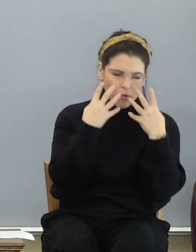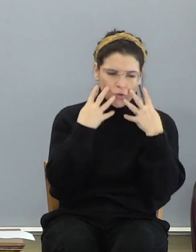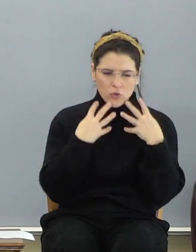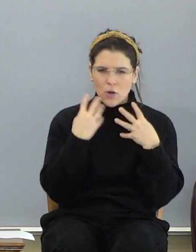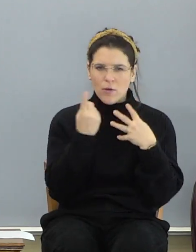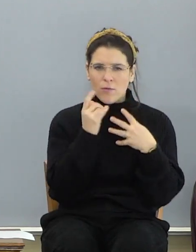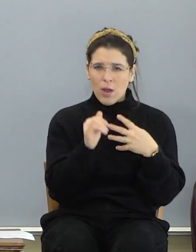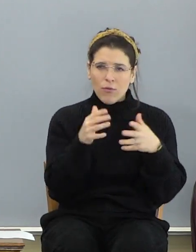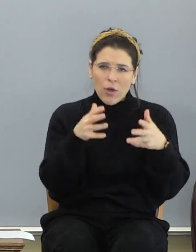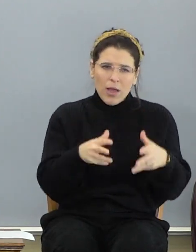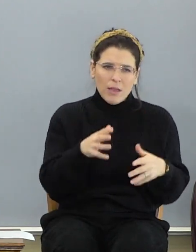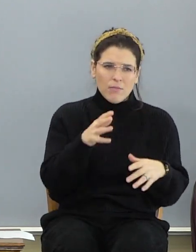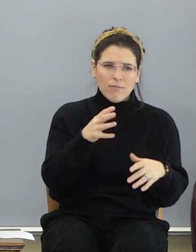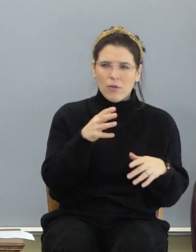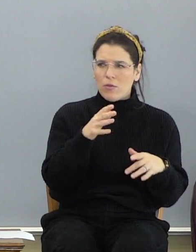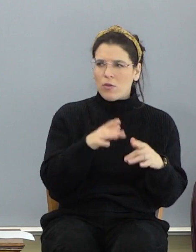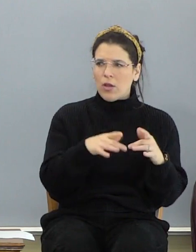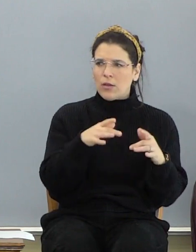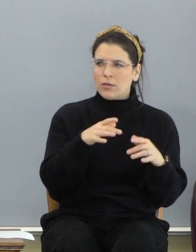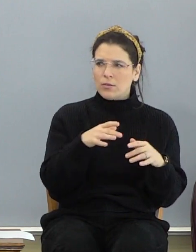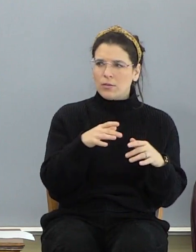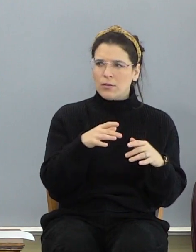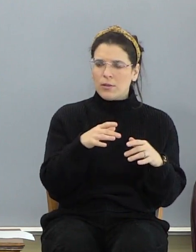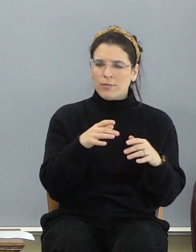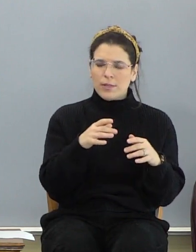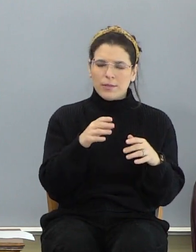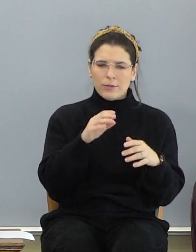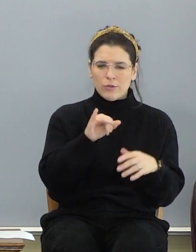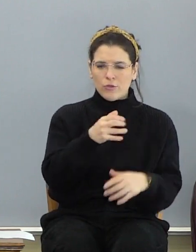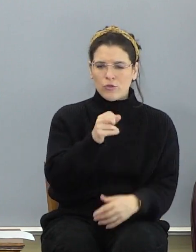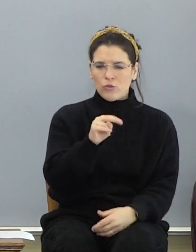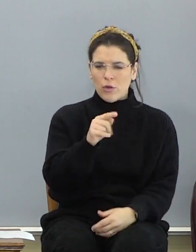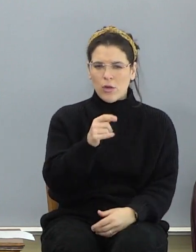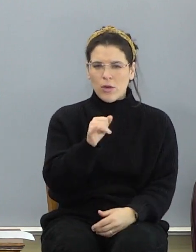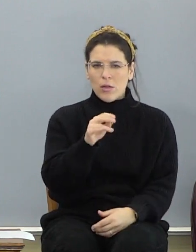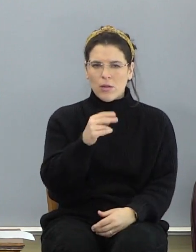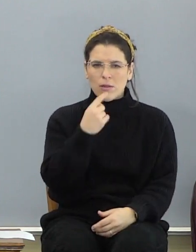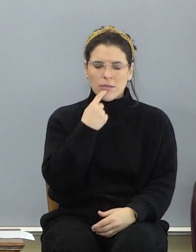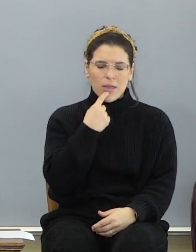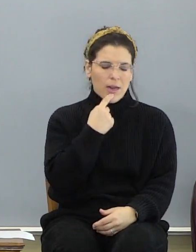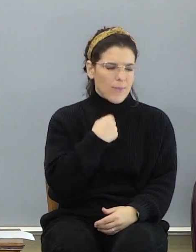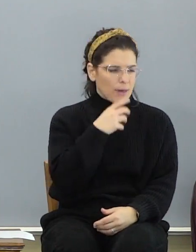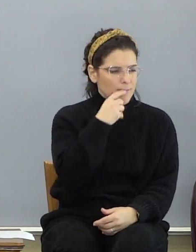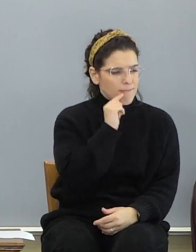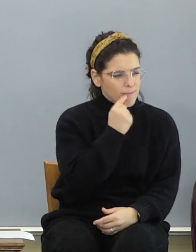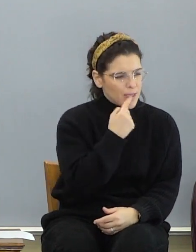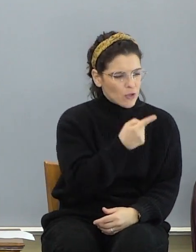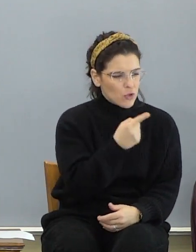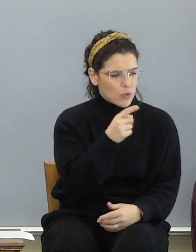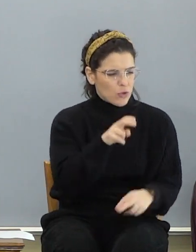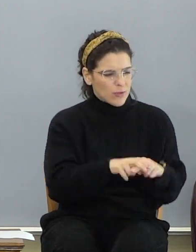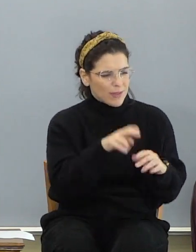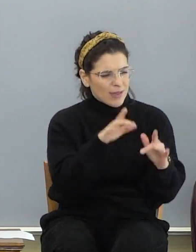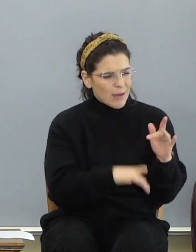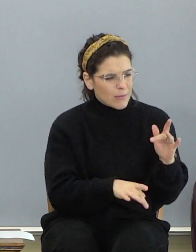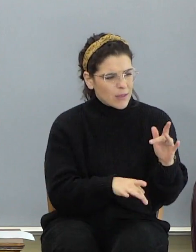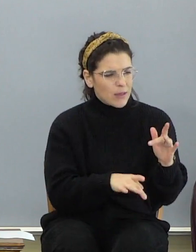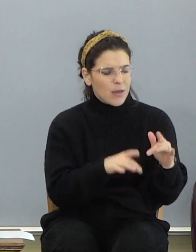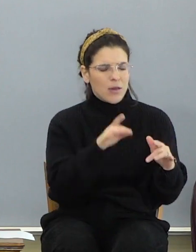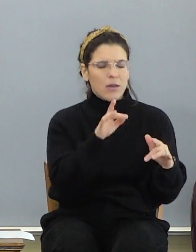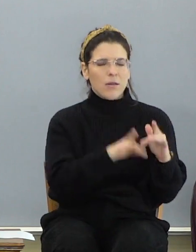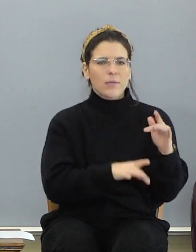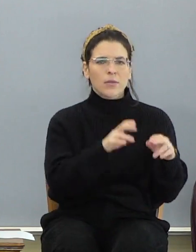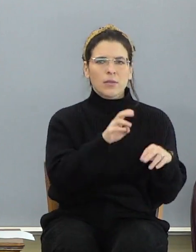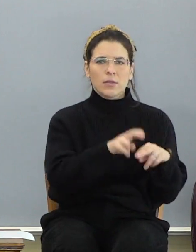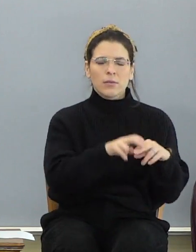forever at the loss, an empty seat. Jonathan said about David, they're going to miss you because your seat will be empty. And when there's an empty seat at the table, it's always